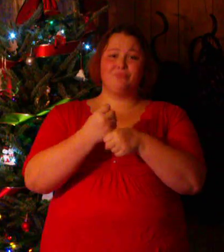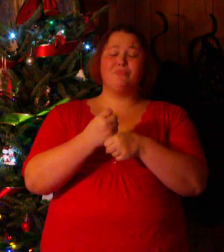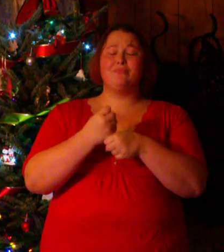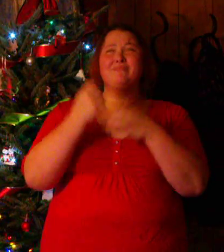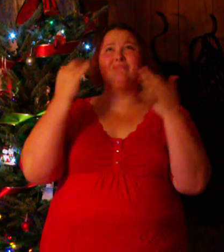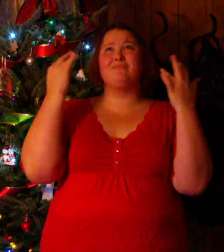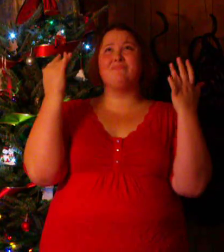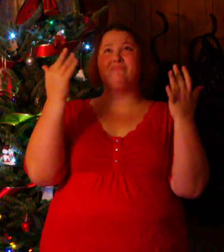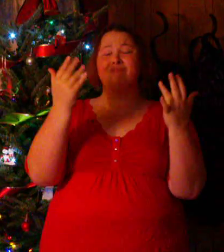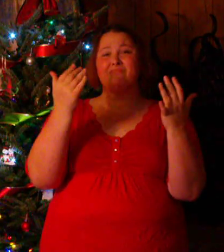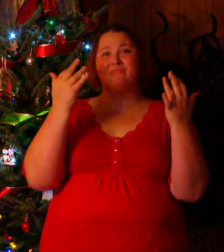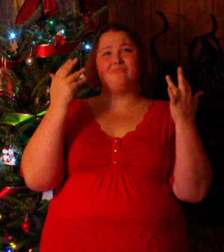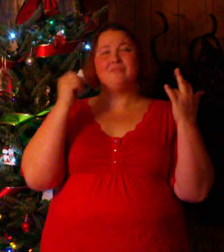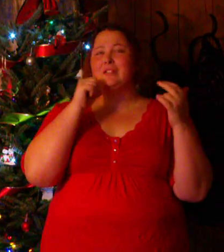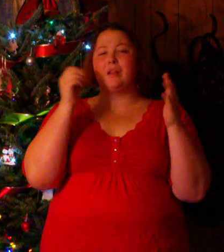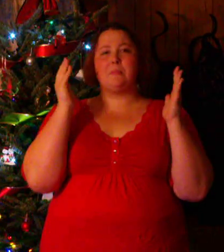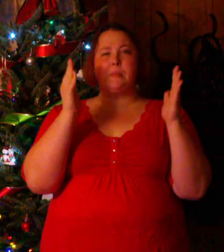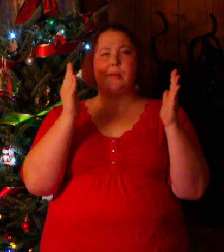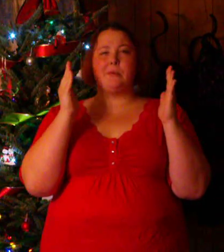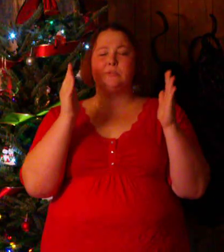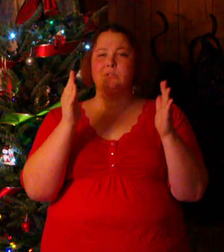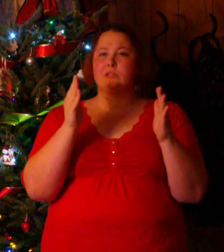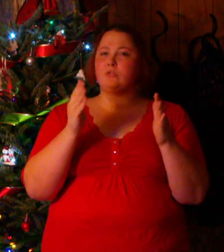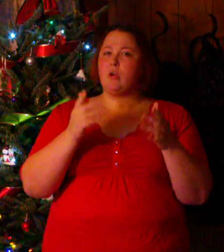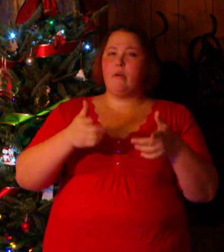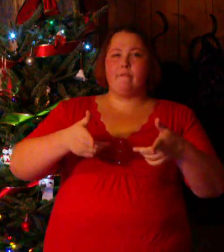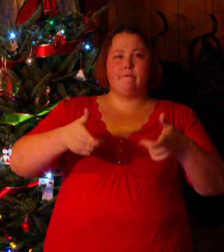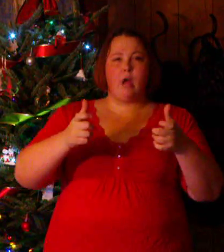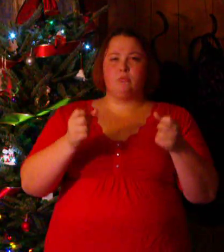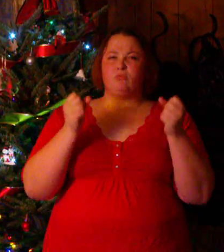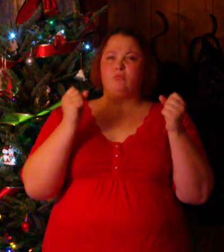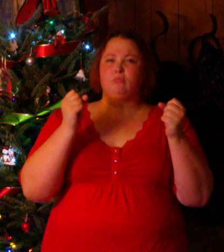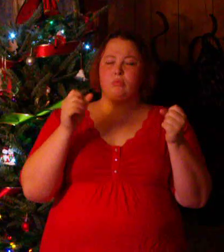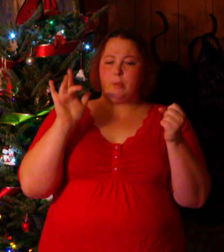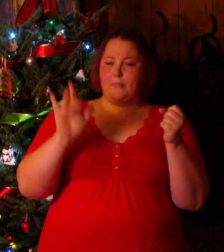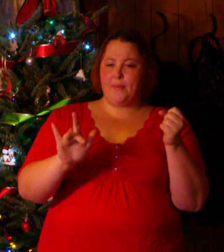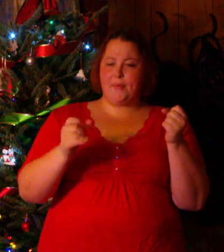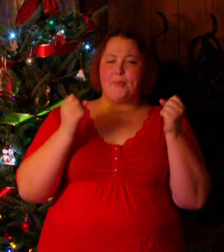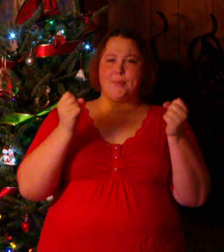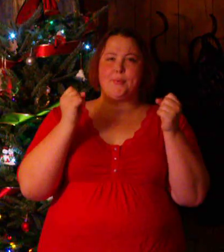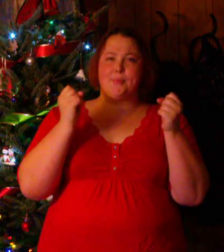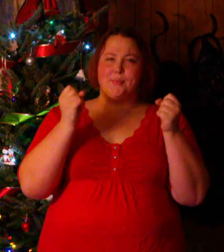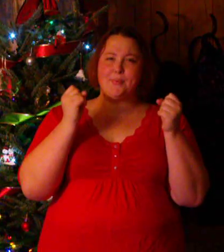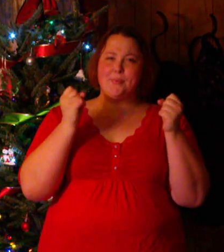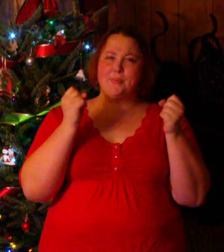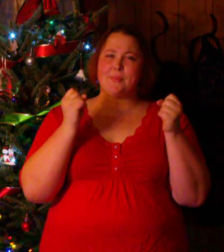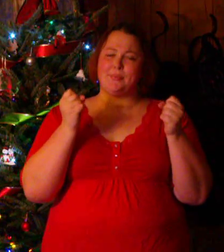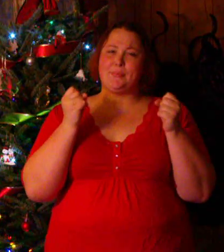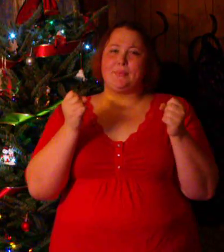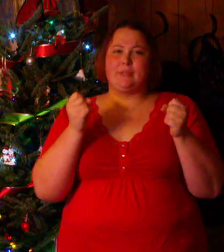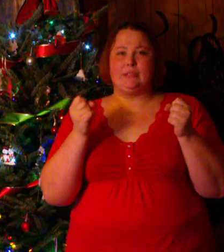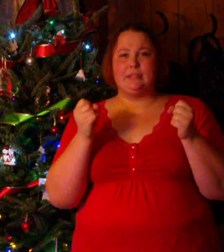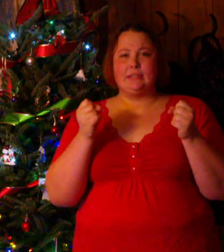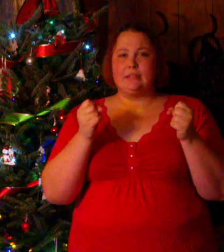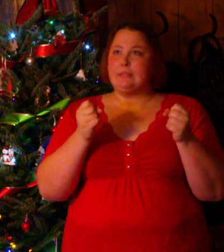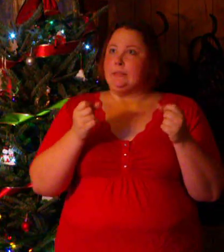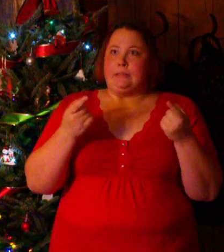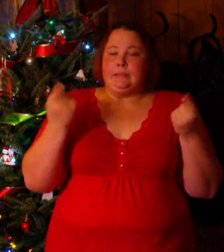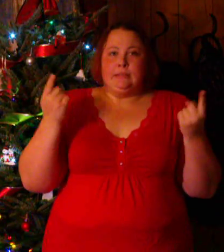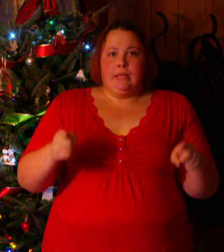her mind and she didn't pay attention She was going way too fast Before she knew it, she